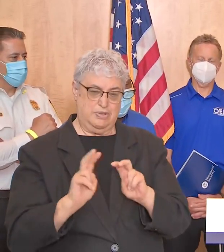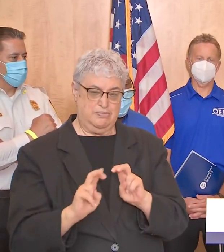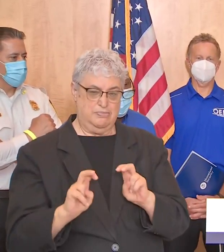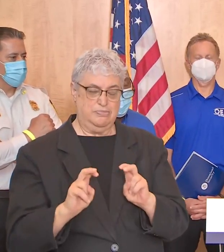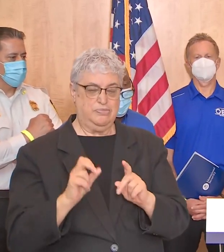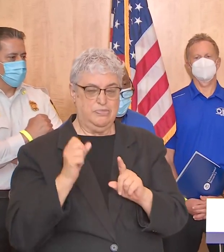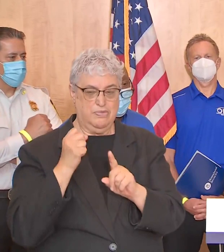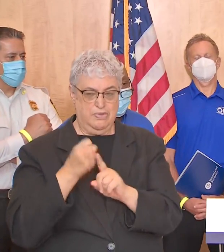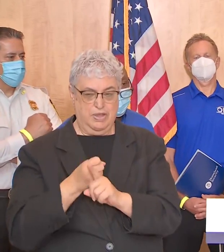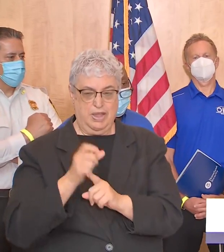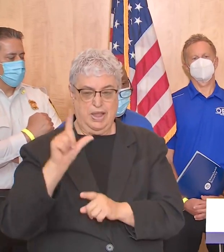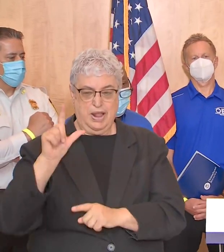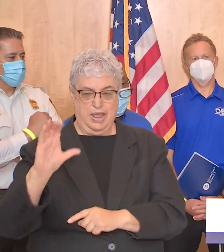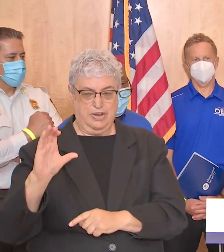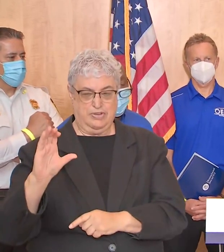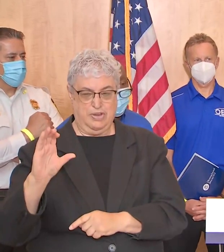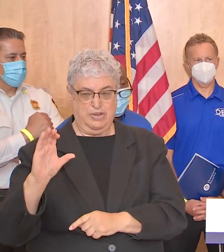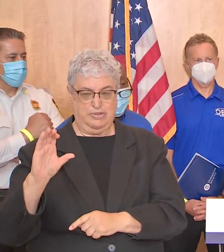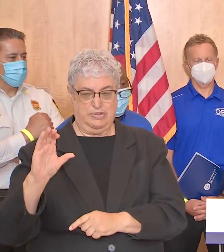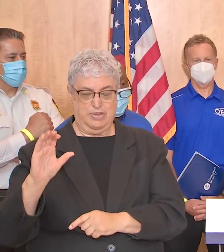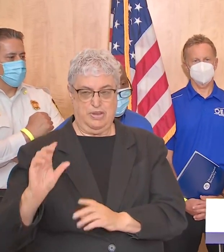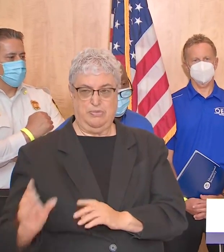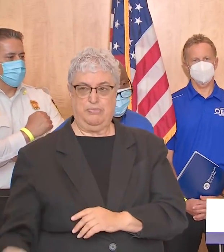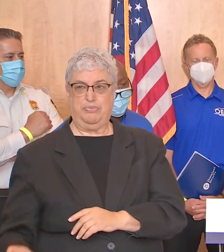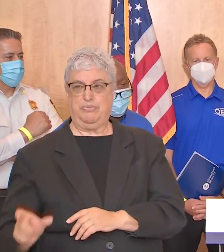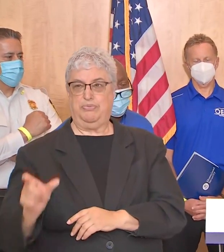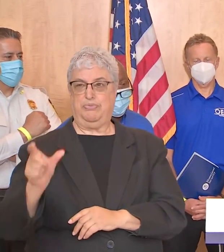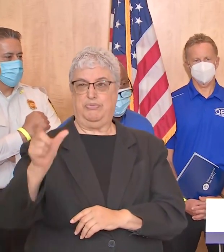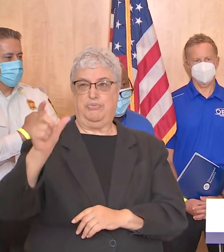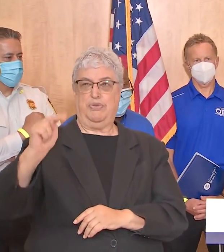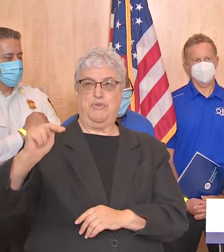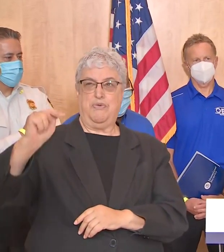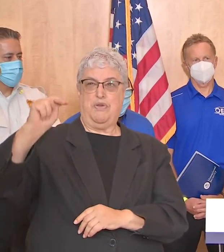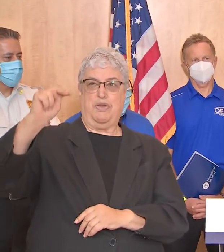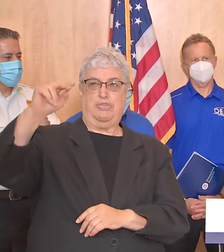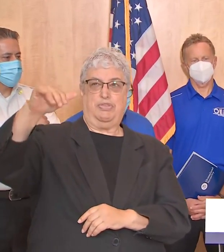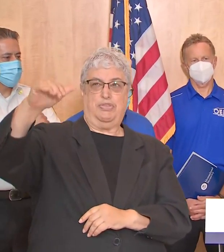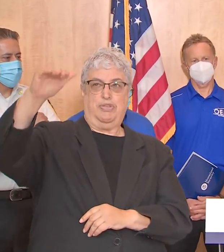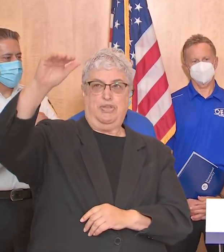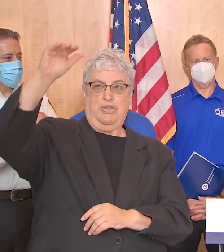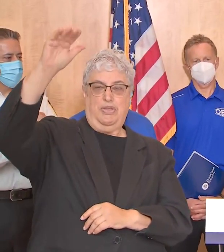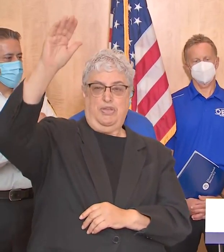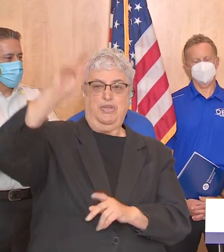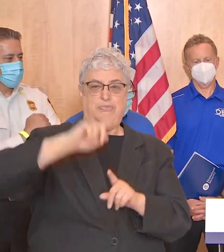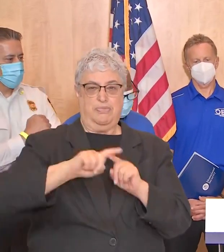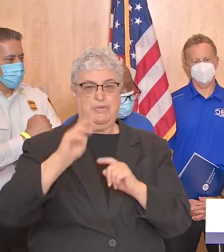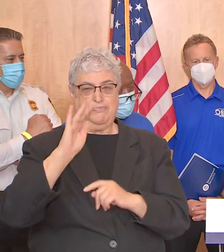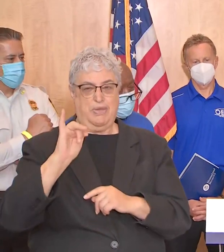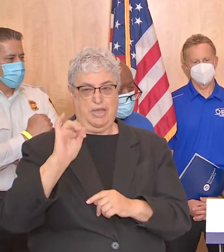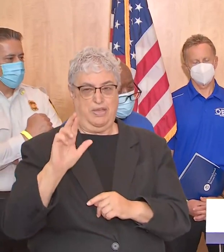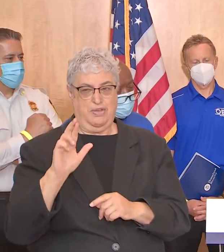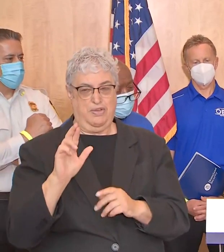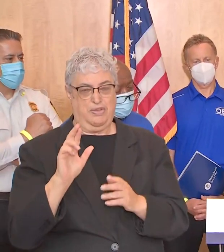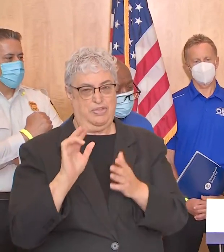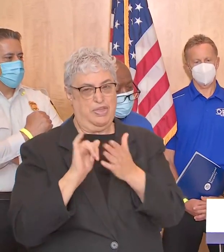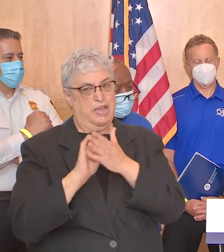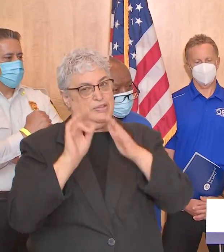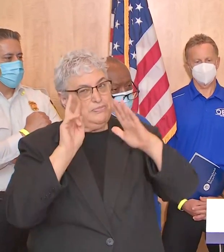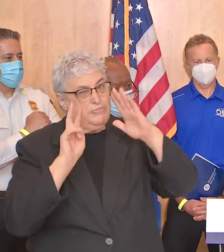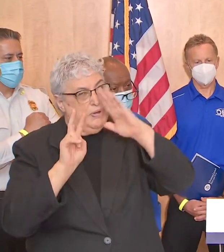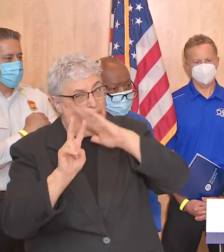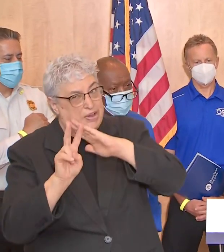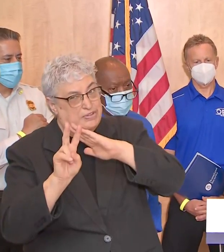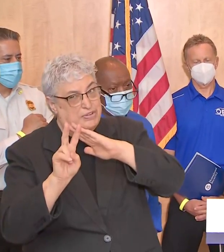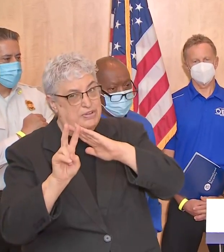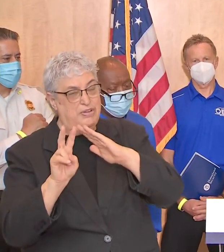this storm will hit the lake charles area and go up on the northerly way but the mayor you are very right that this